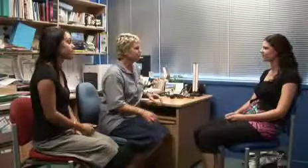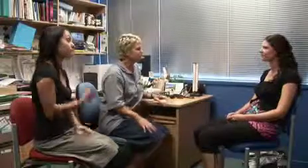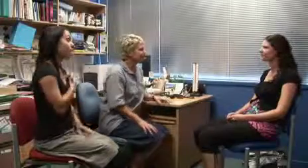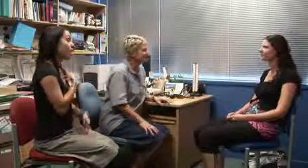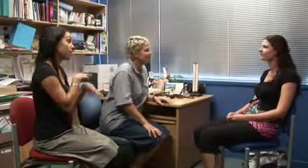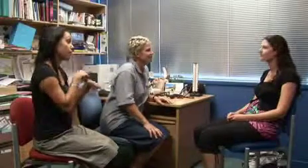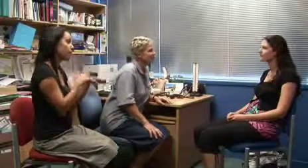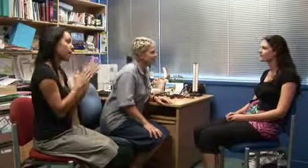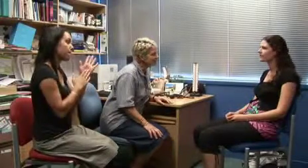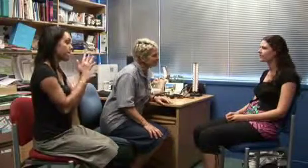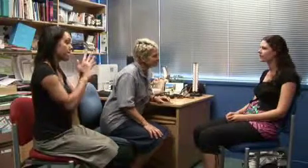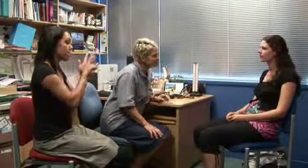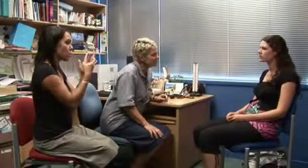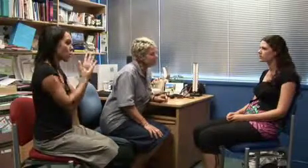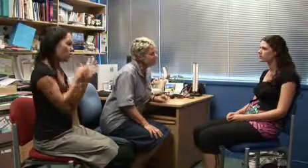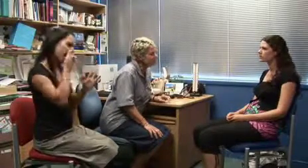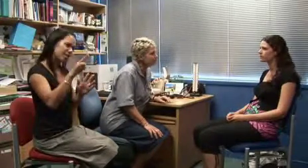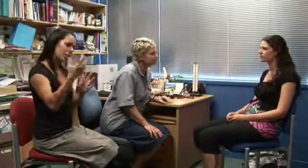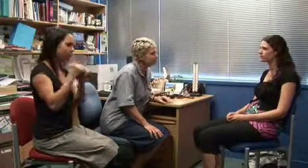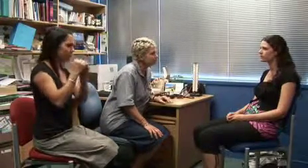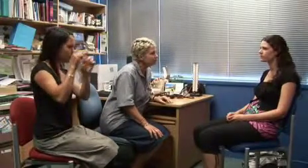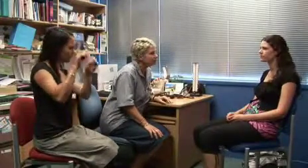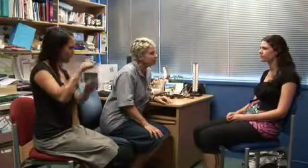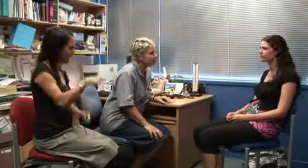Dr Muir, I see you've brought a friend today.